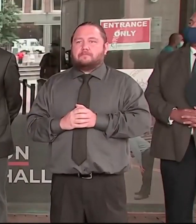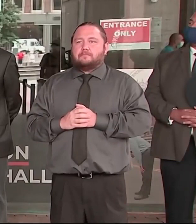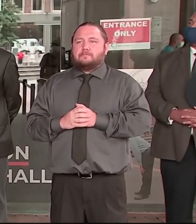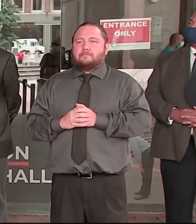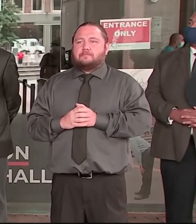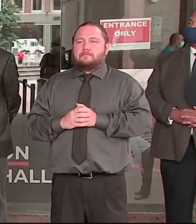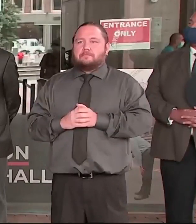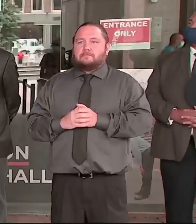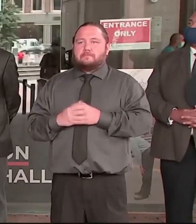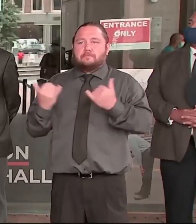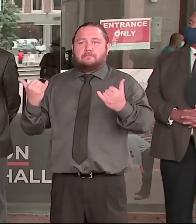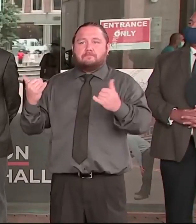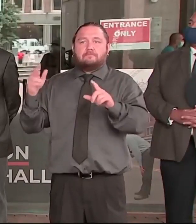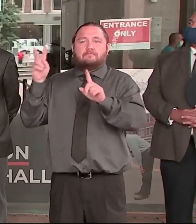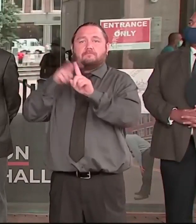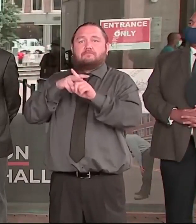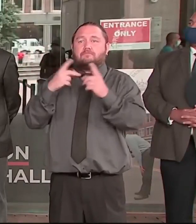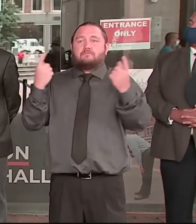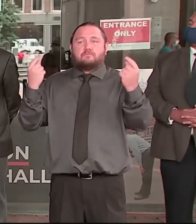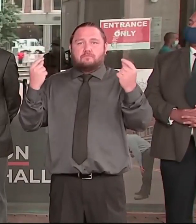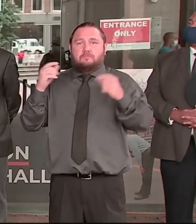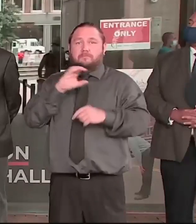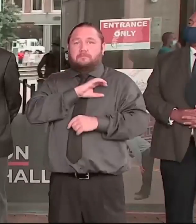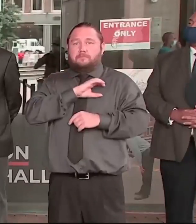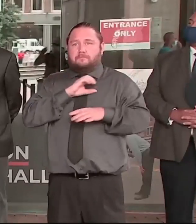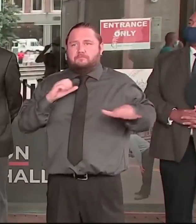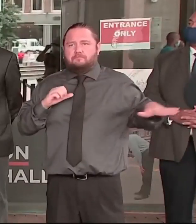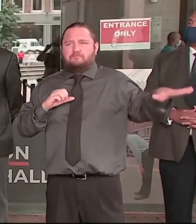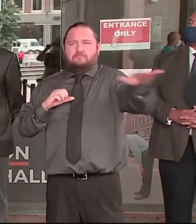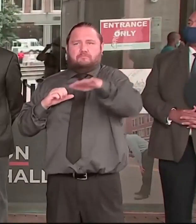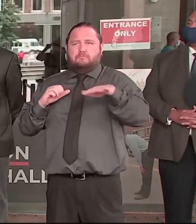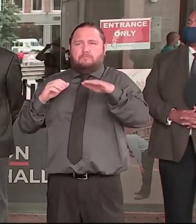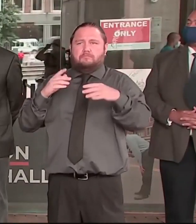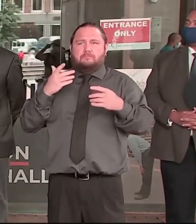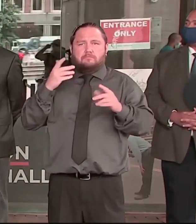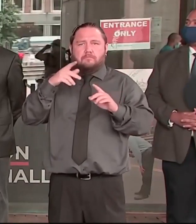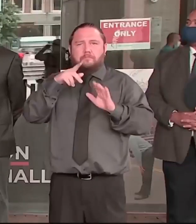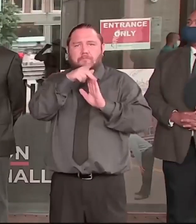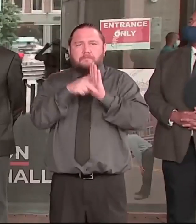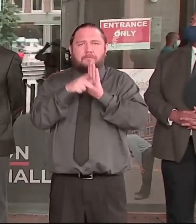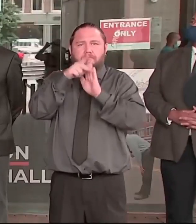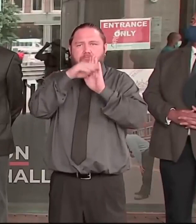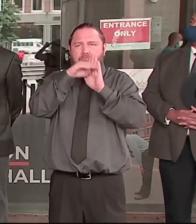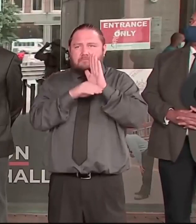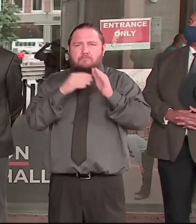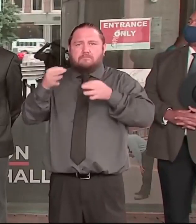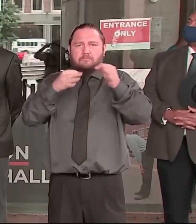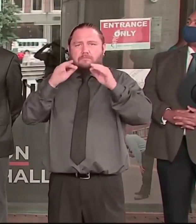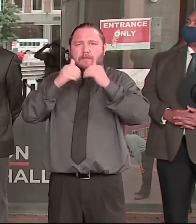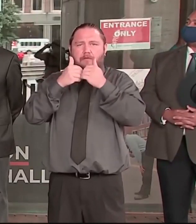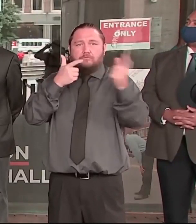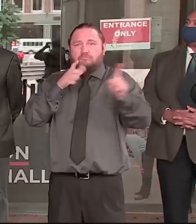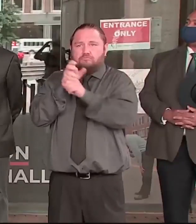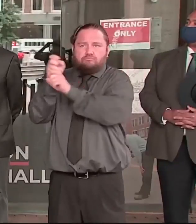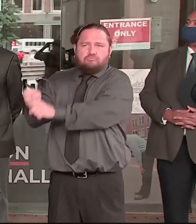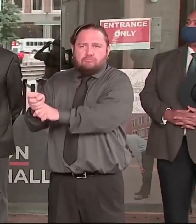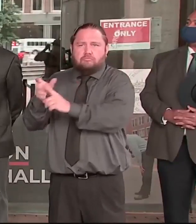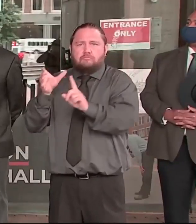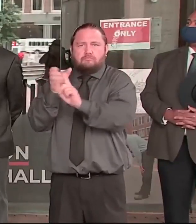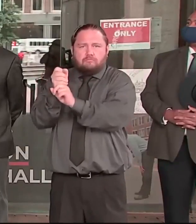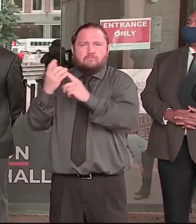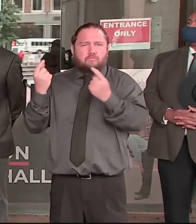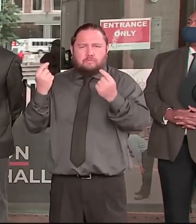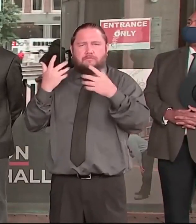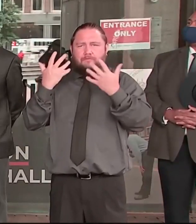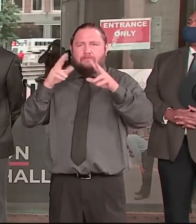and other equity issues at the Boston Police Department. And it will provide guidance on how we strengthen the co-op board to ensure